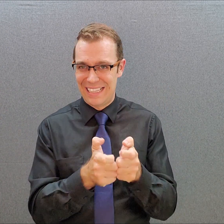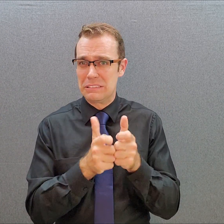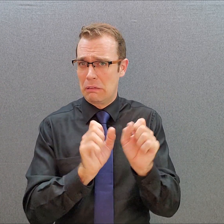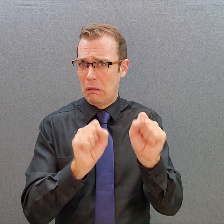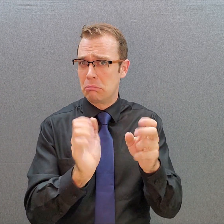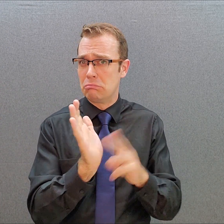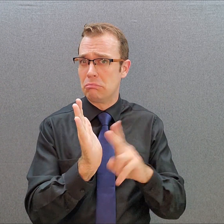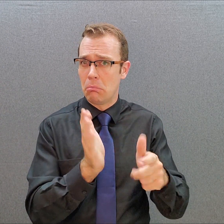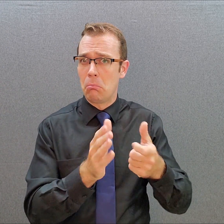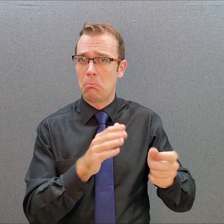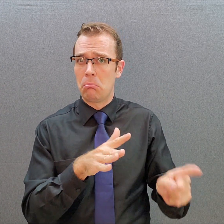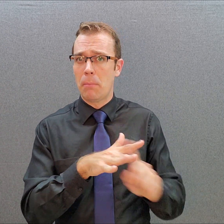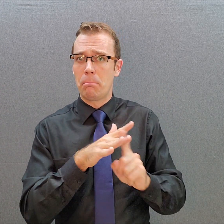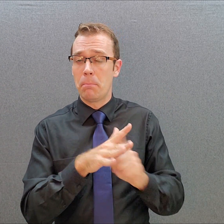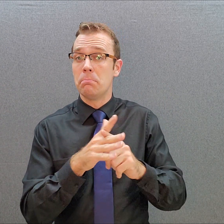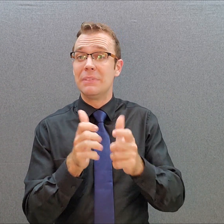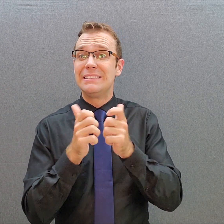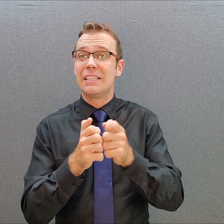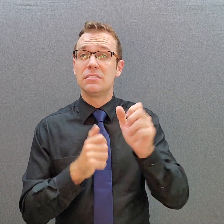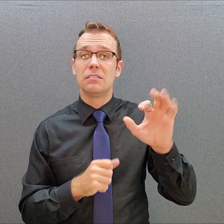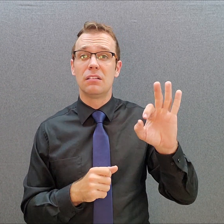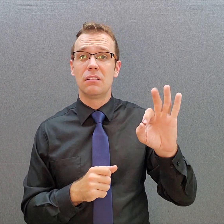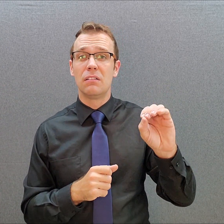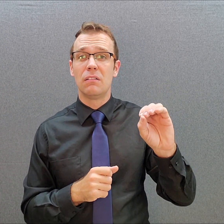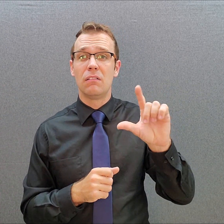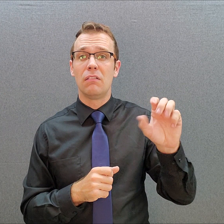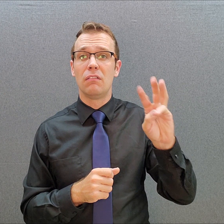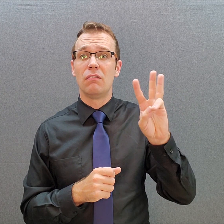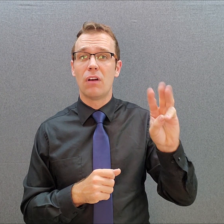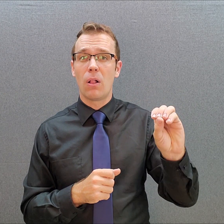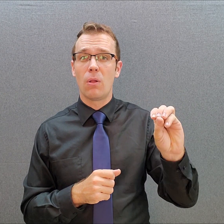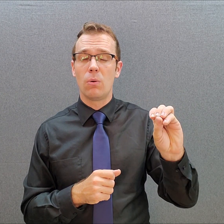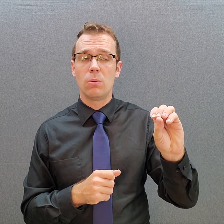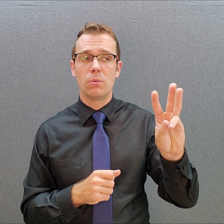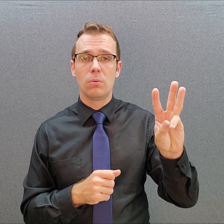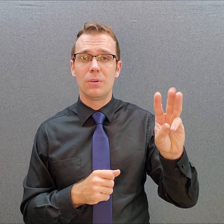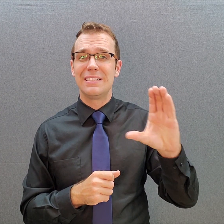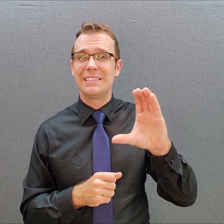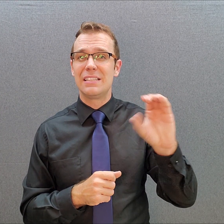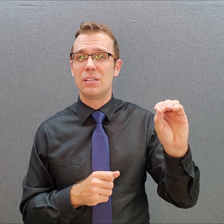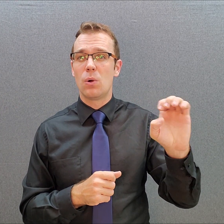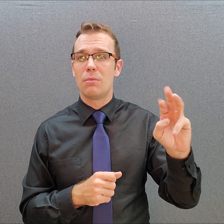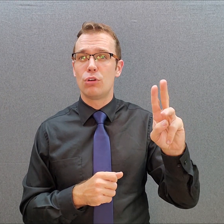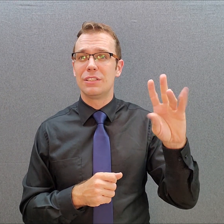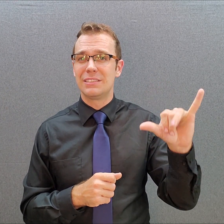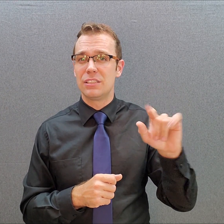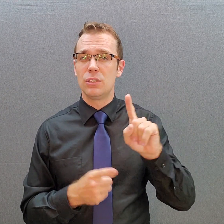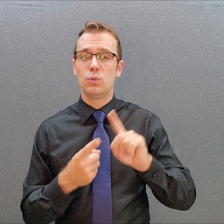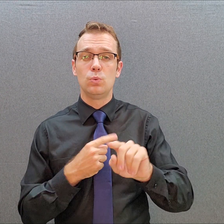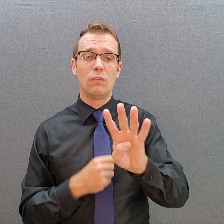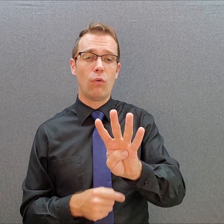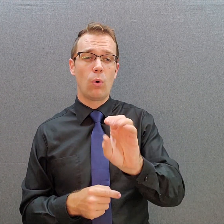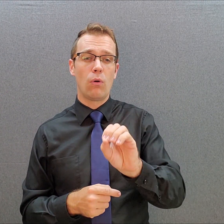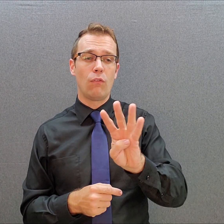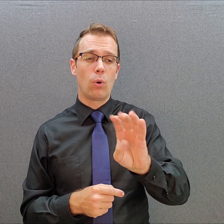text. by texting follow COEMERGENCY to 40404.